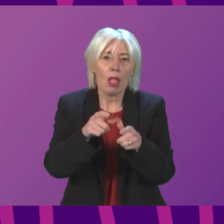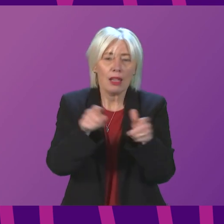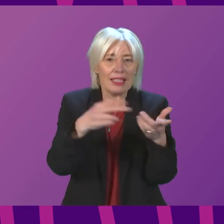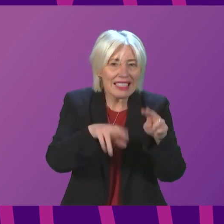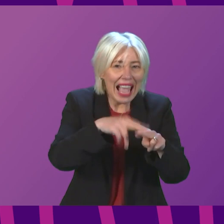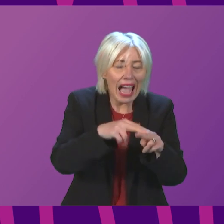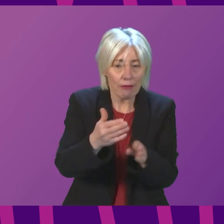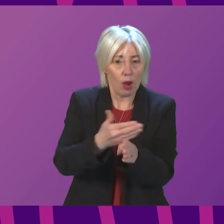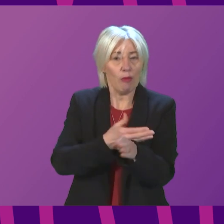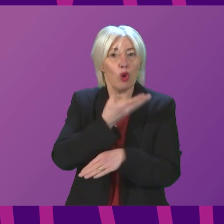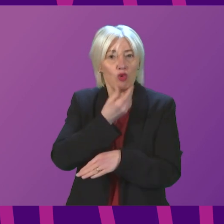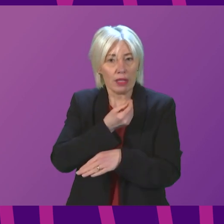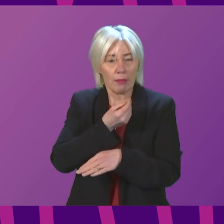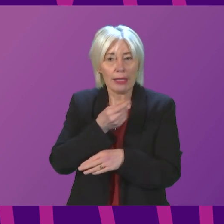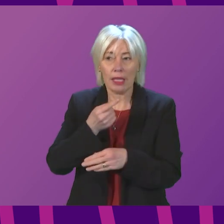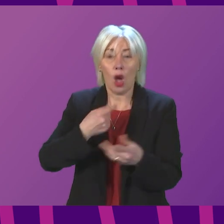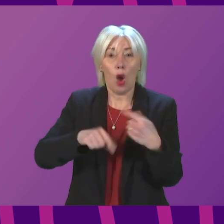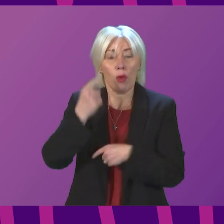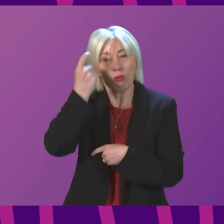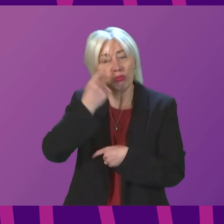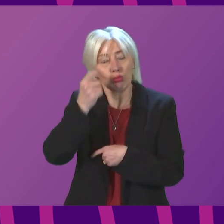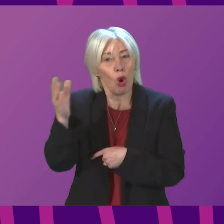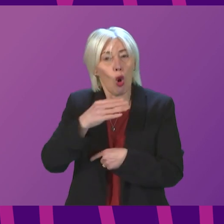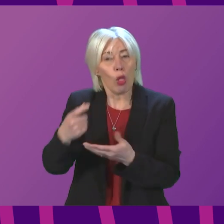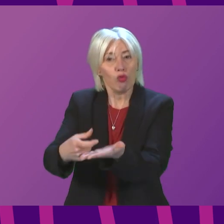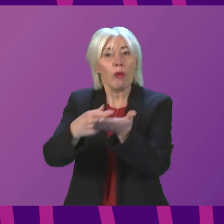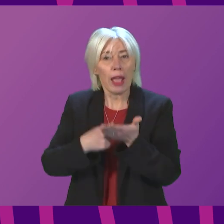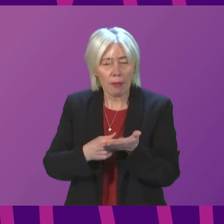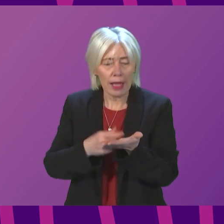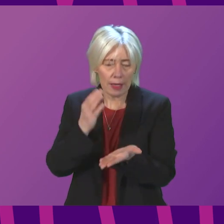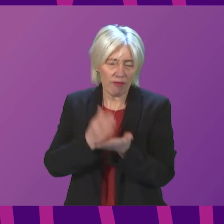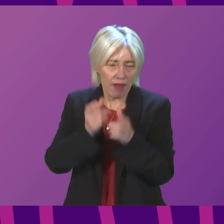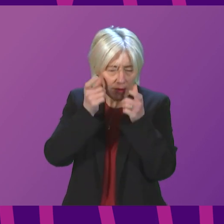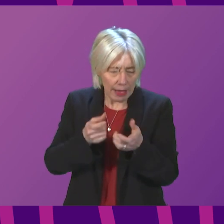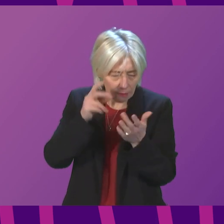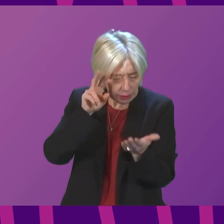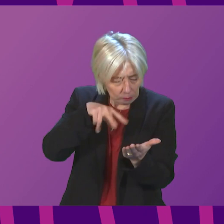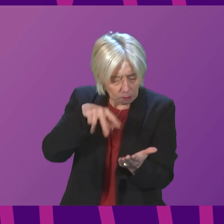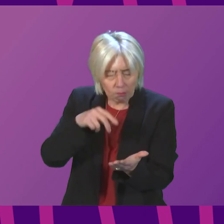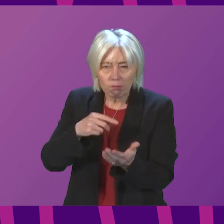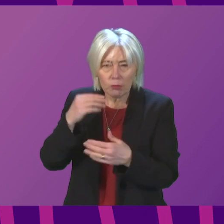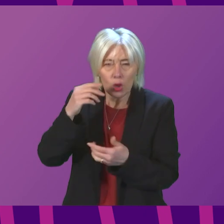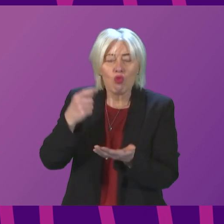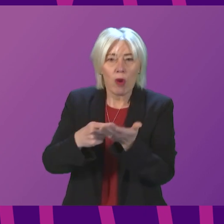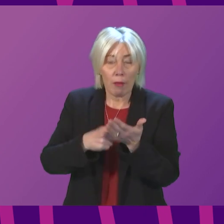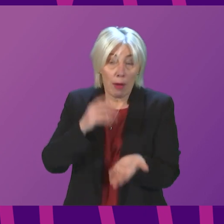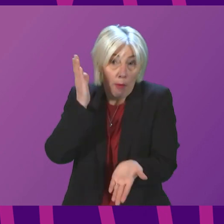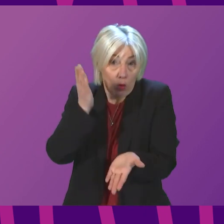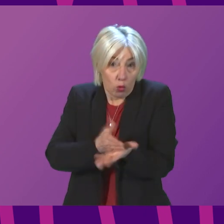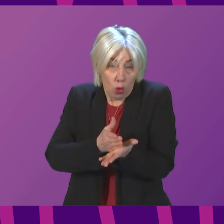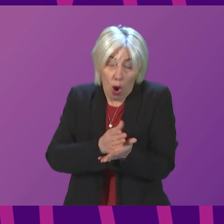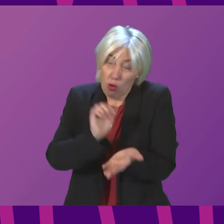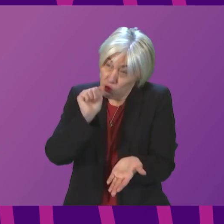and the Scottish Government is considering all of the recommendations very, very carefully. It is important that we get this right. It is